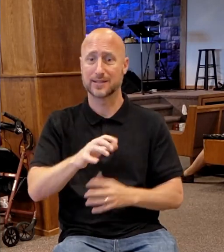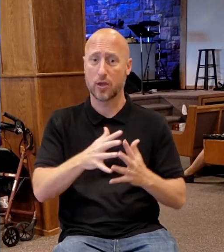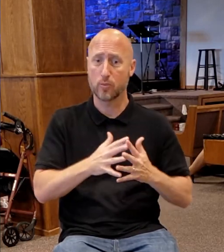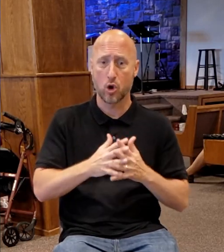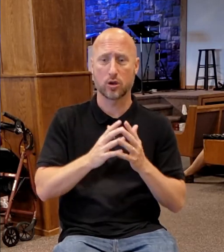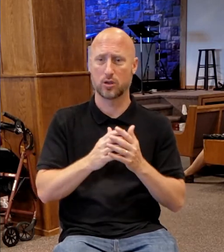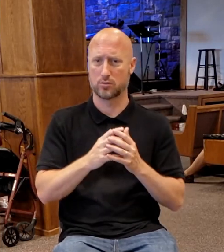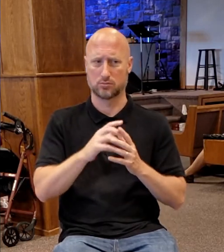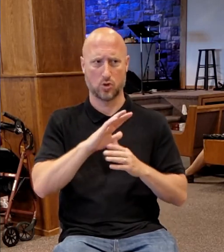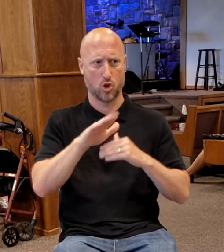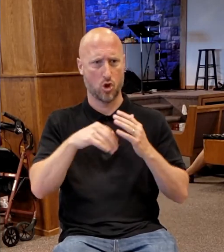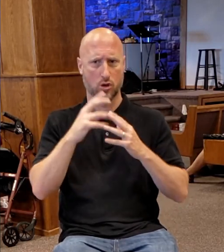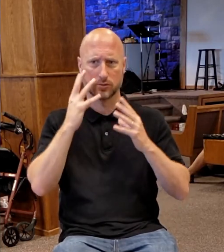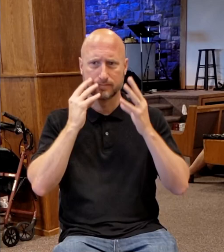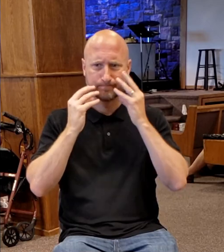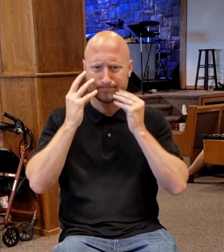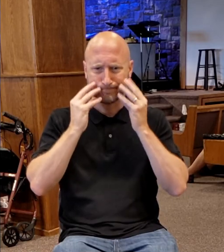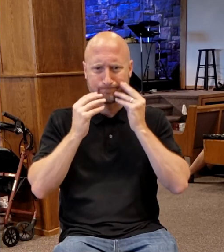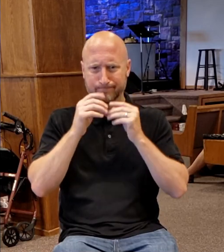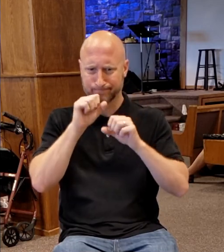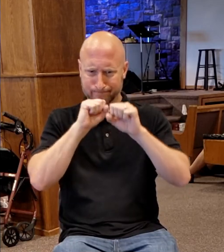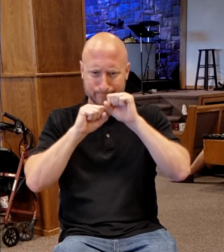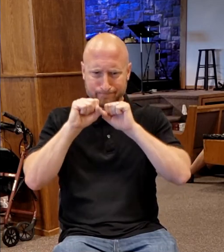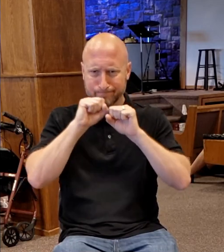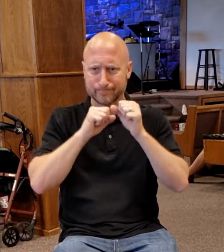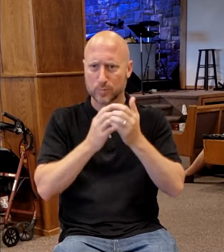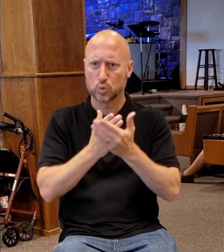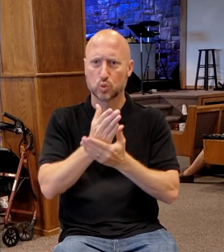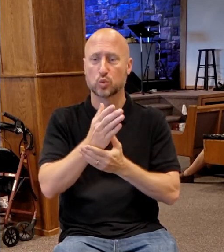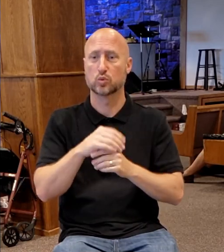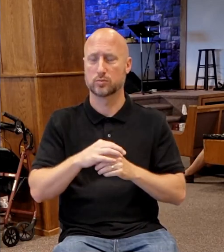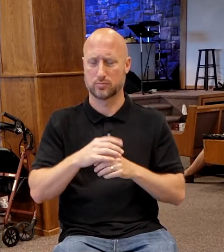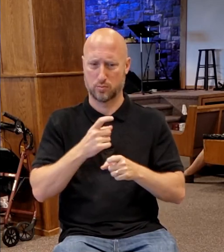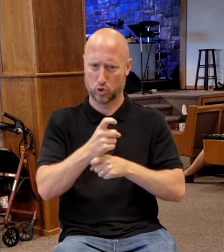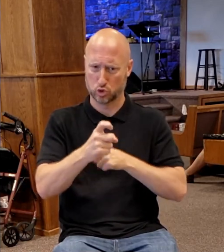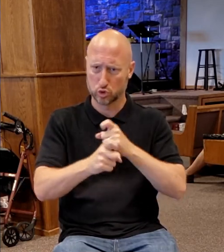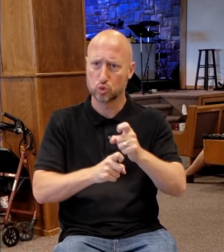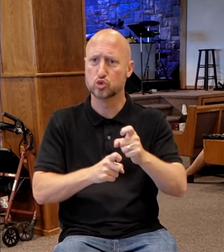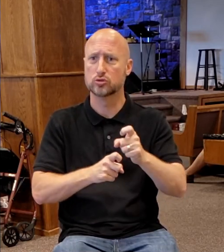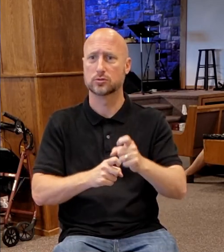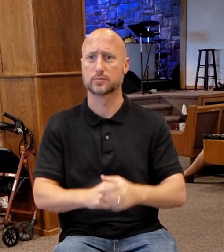normal experience of Christians, our brothers and sisters around the world, is persecution.